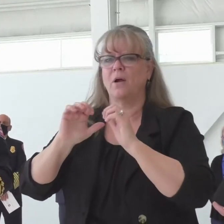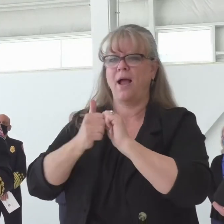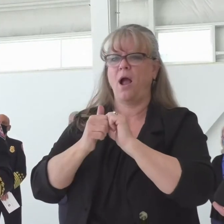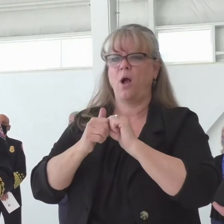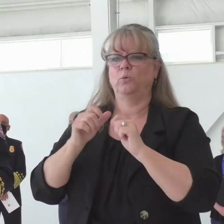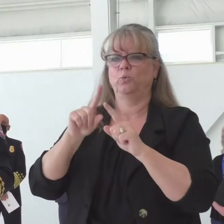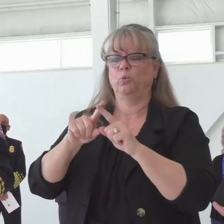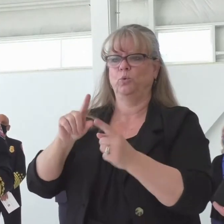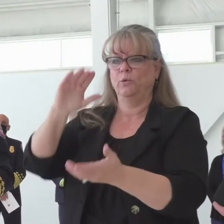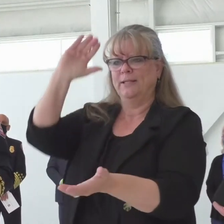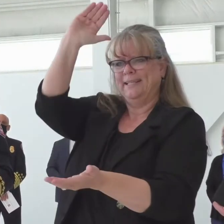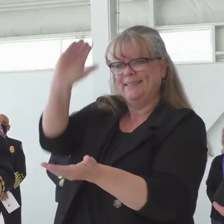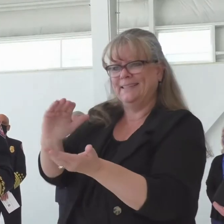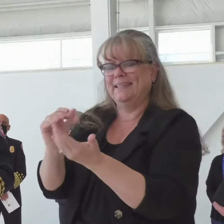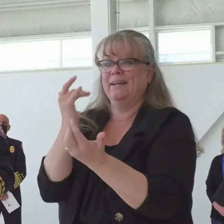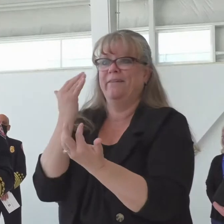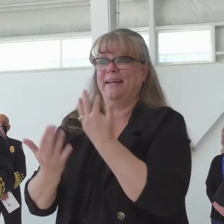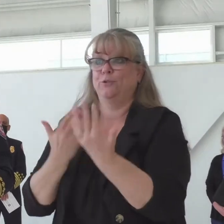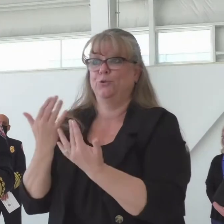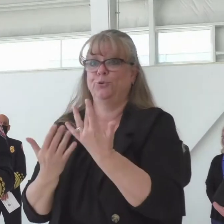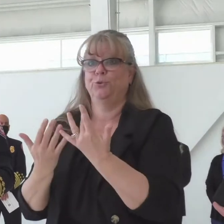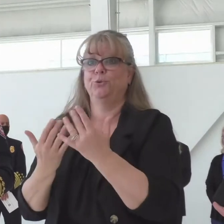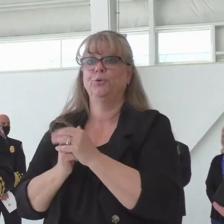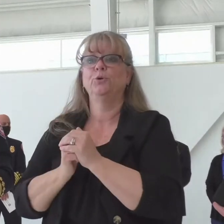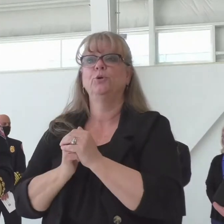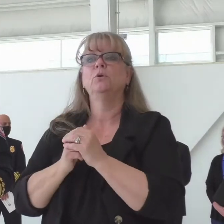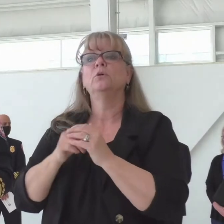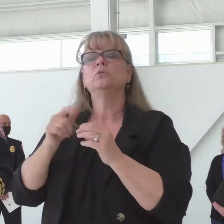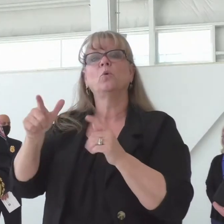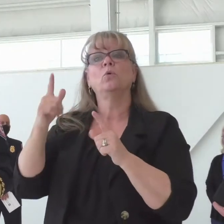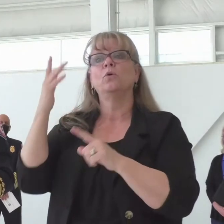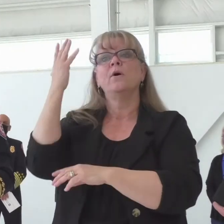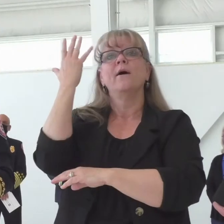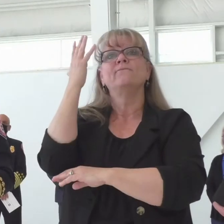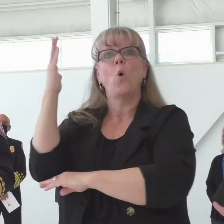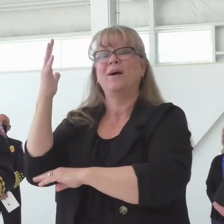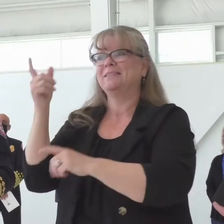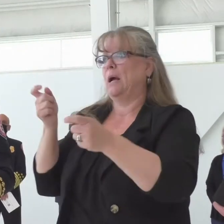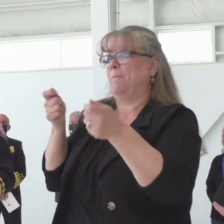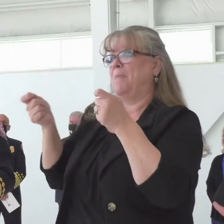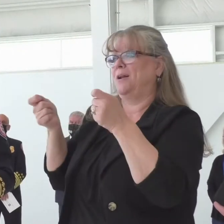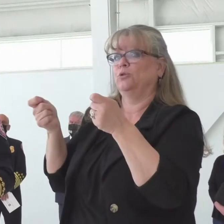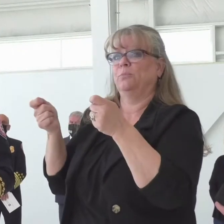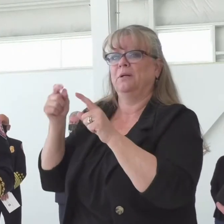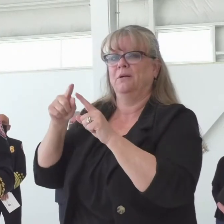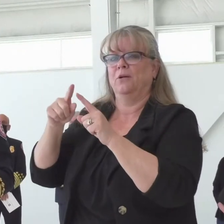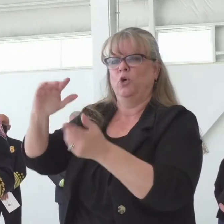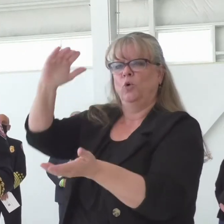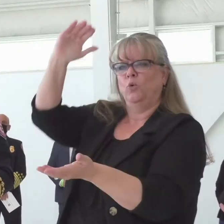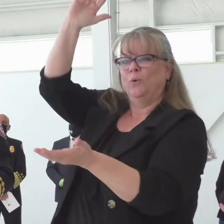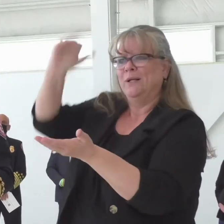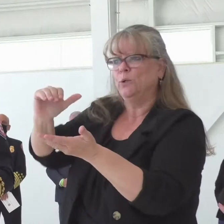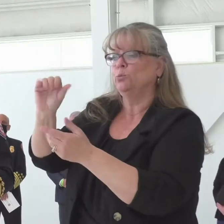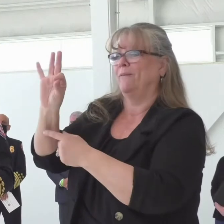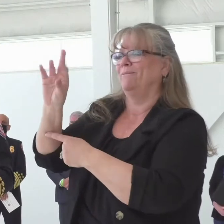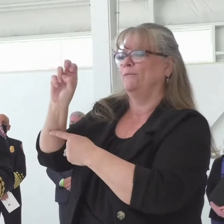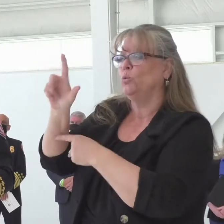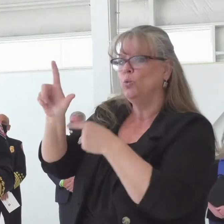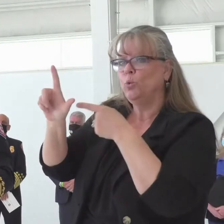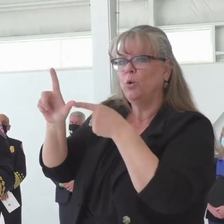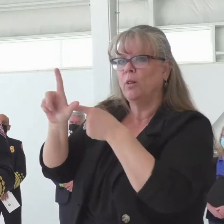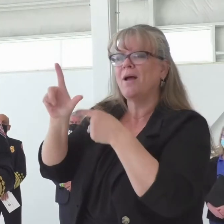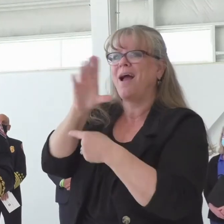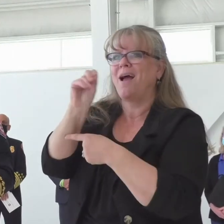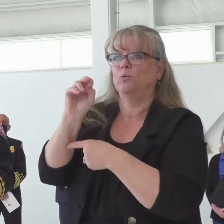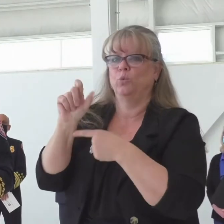fuels and forest management, and mitigation of all types. The plan is based on lessons learned from the 2020 fire